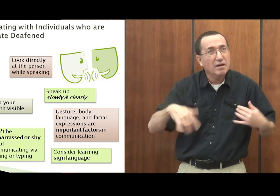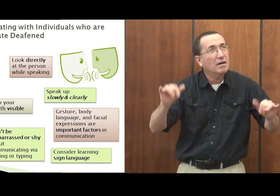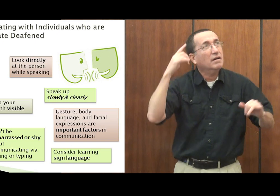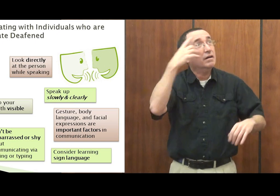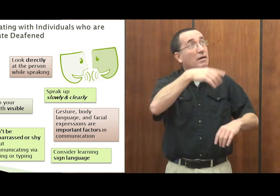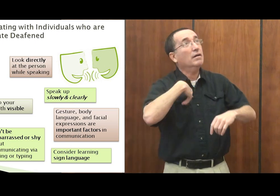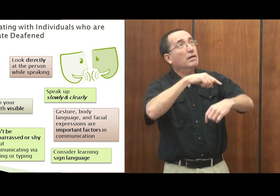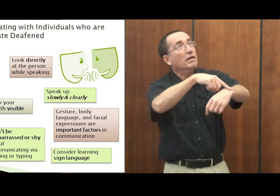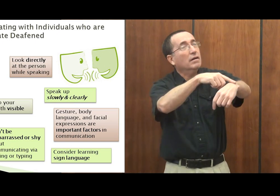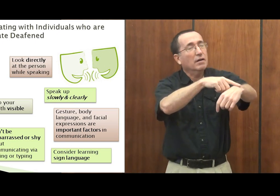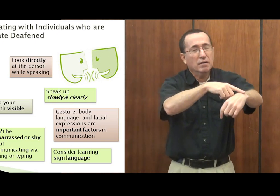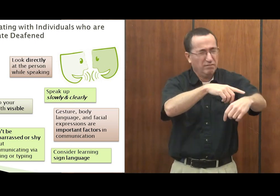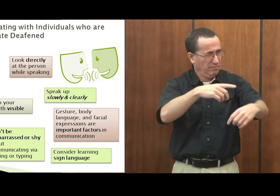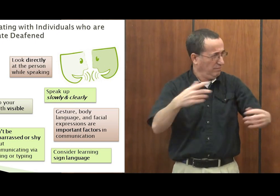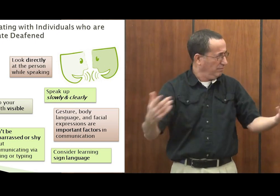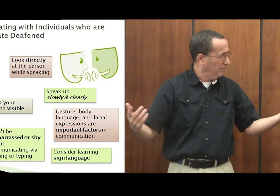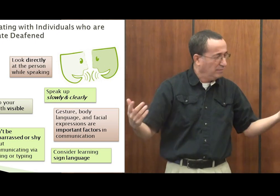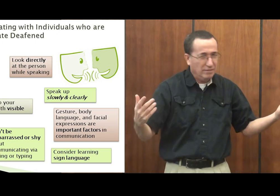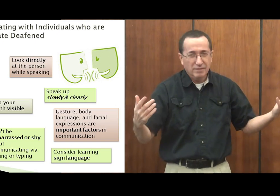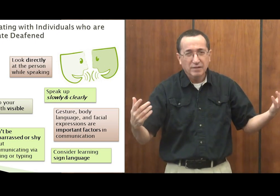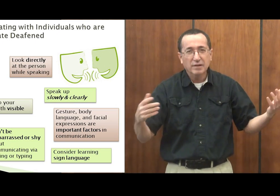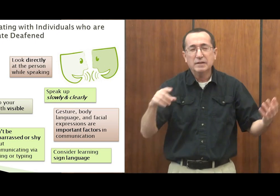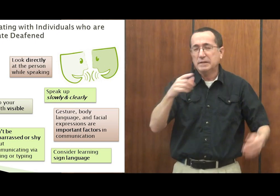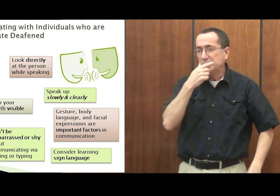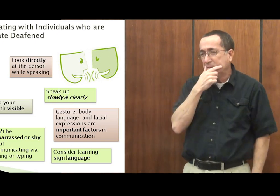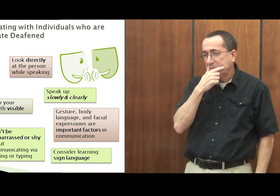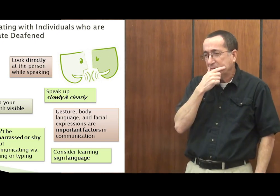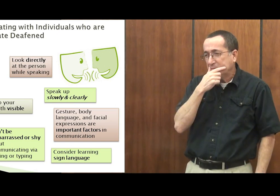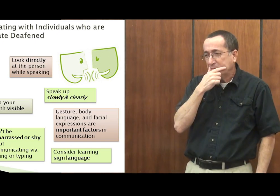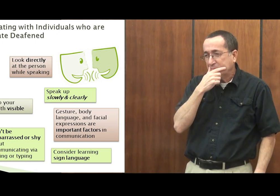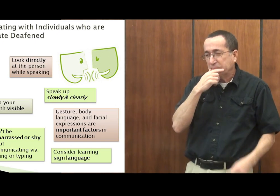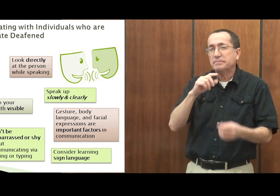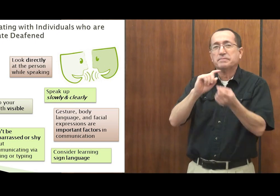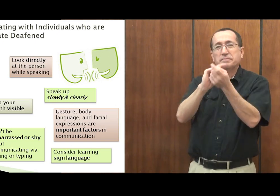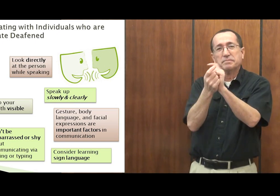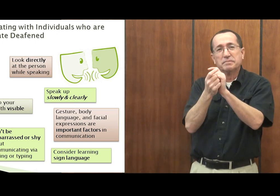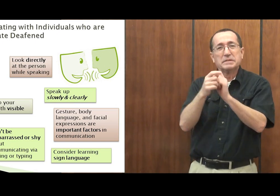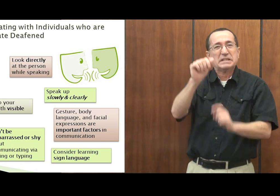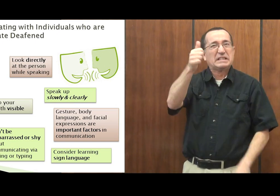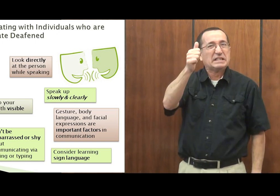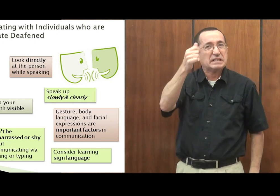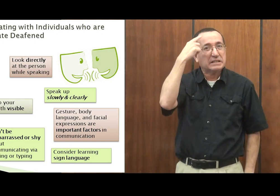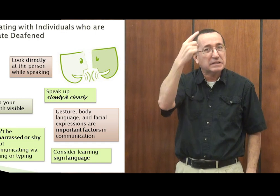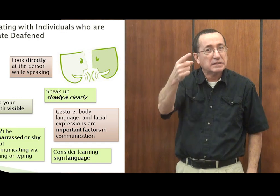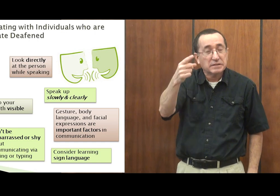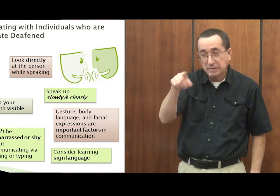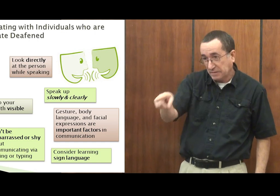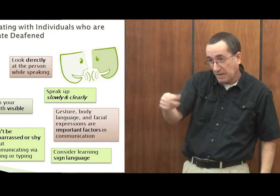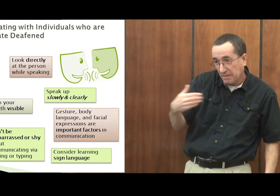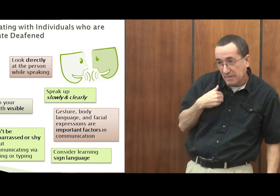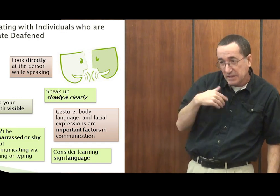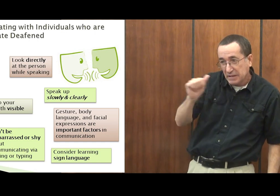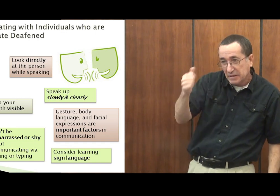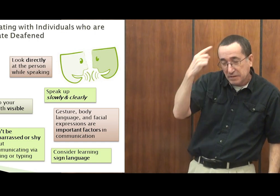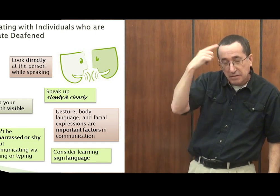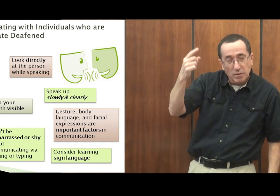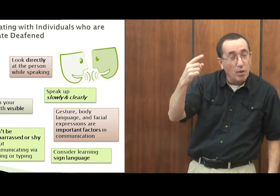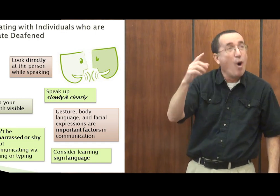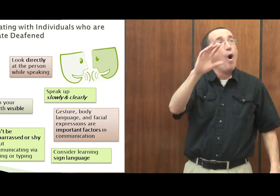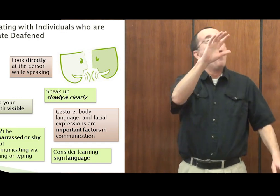repeat that again? Do you have a dime? And you'll be like, yes, the time is, rephrase it. Do you have 10 cents? And